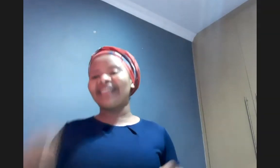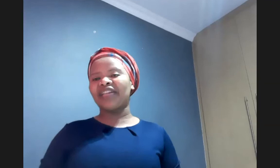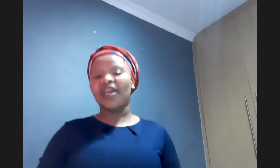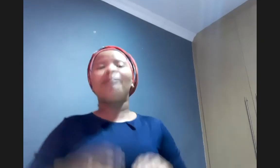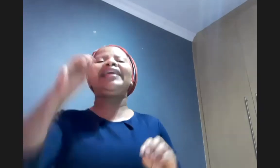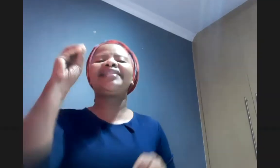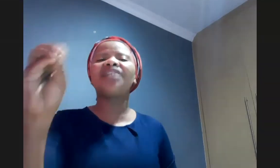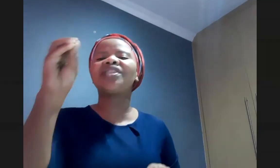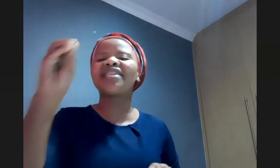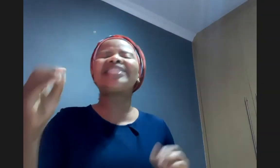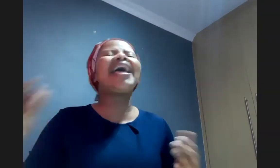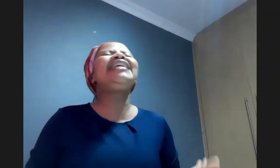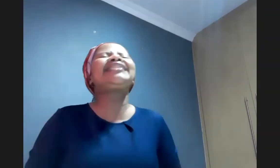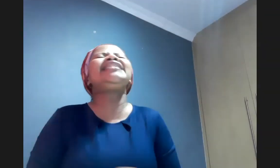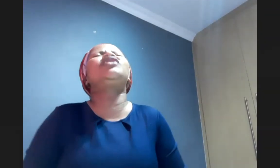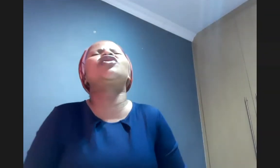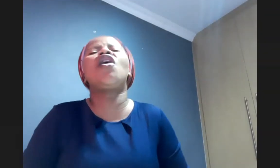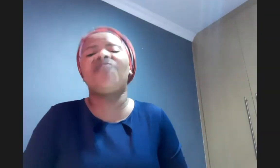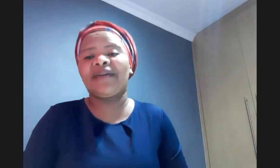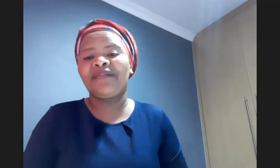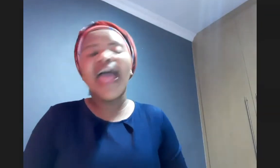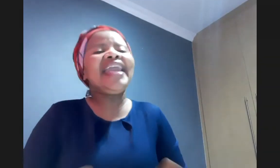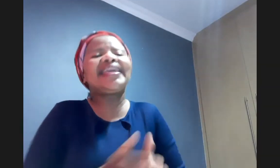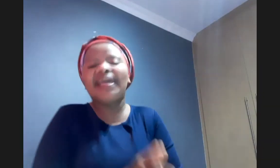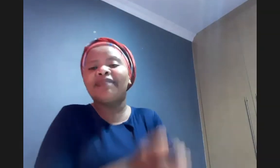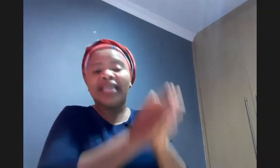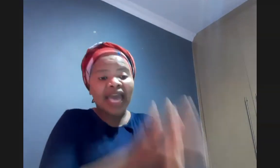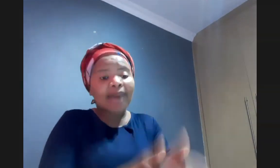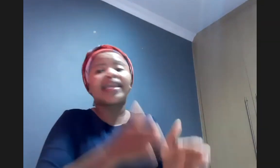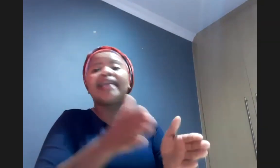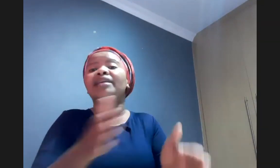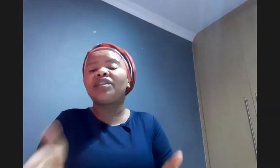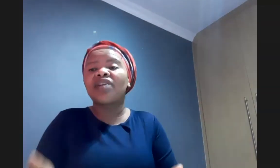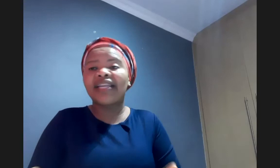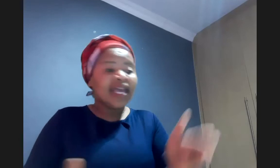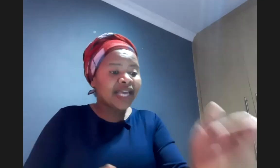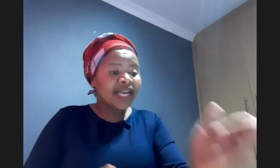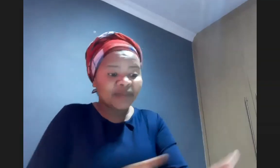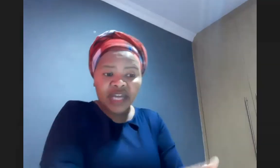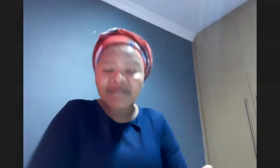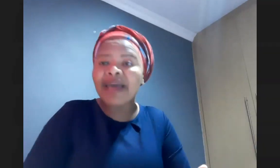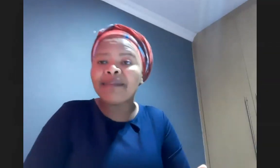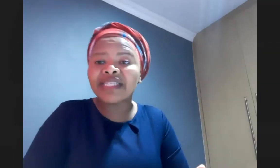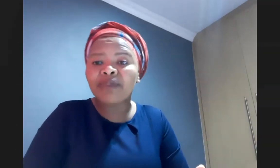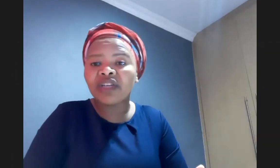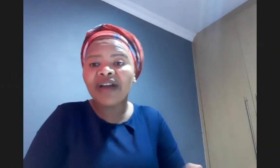touch but he touches things as he is serving and he kept he kept getting betrayed he gets betrayed by mrs codifer